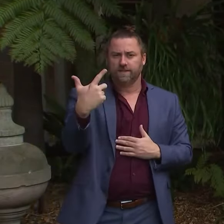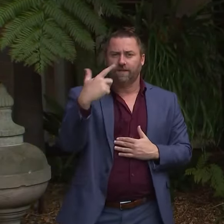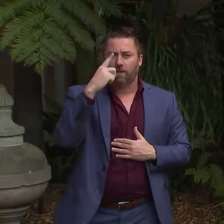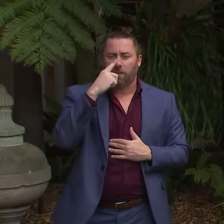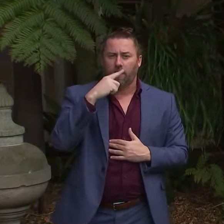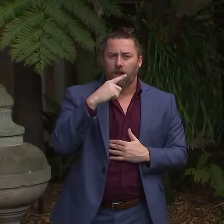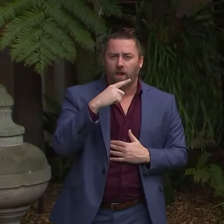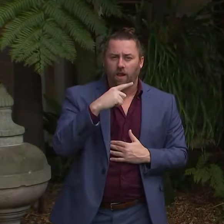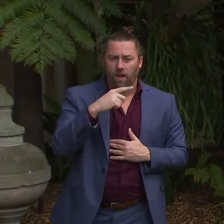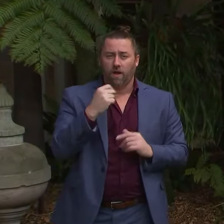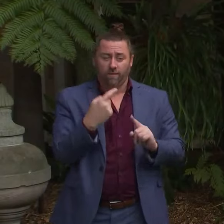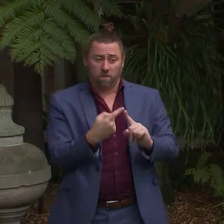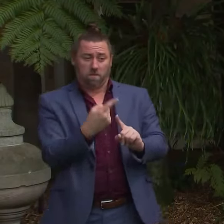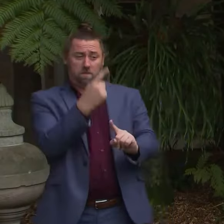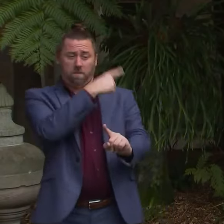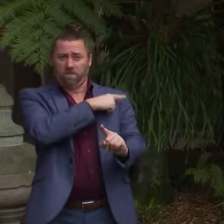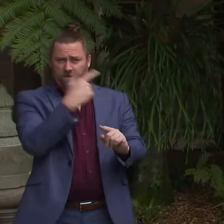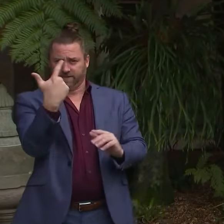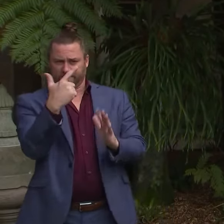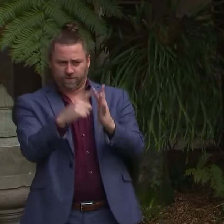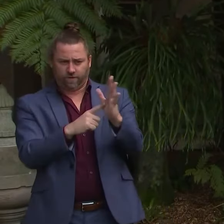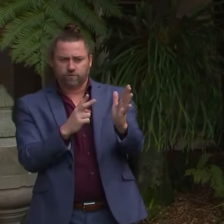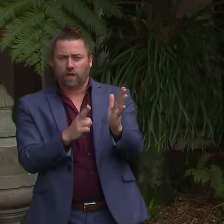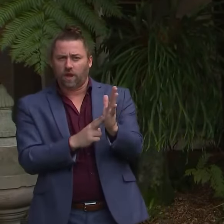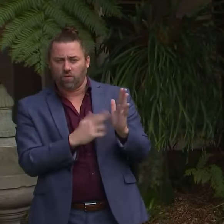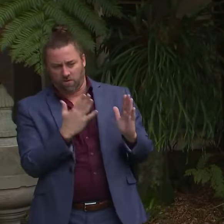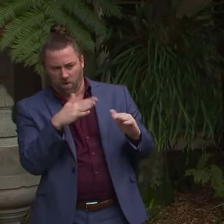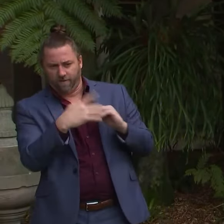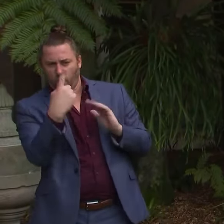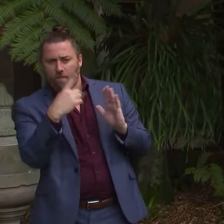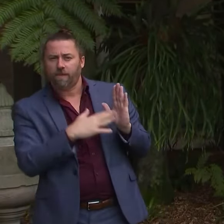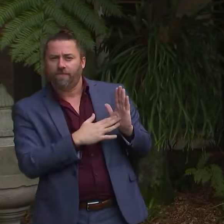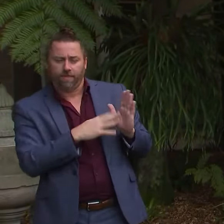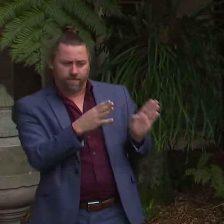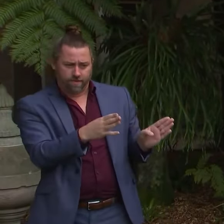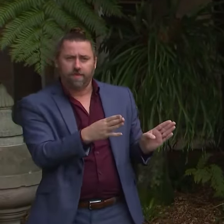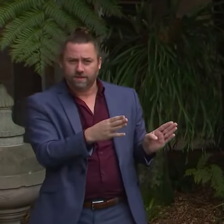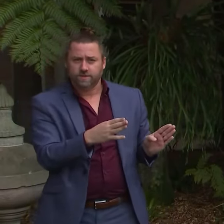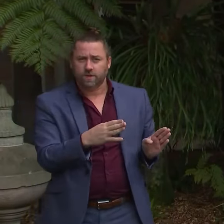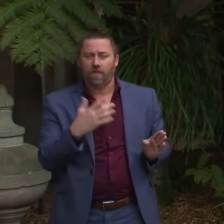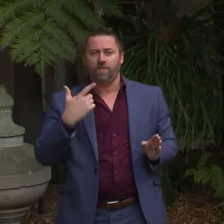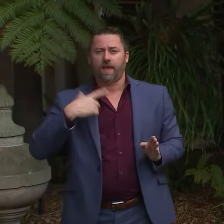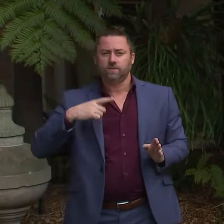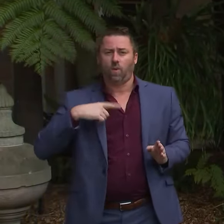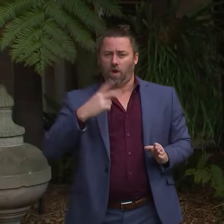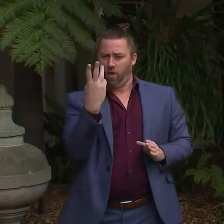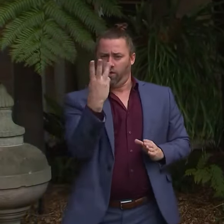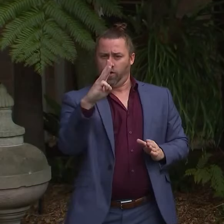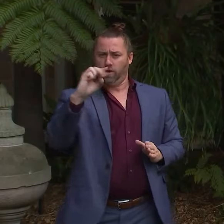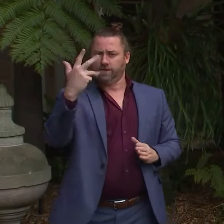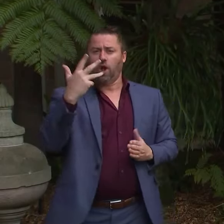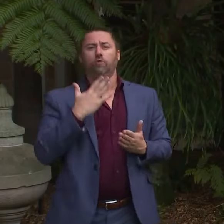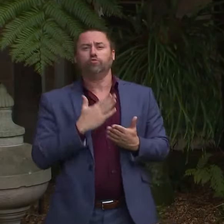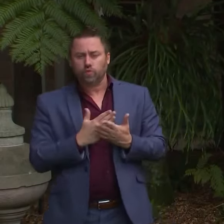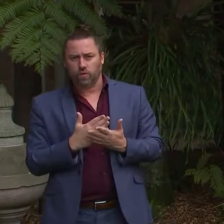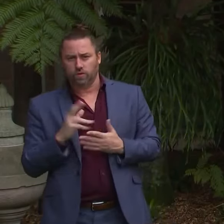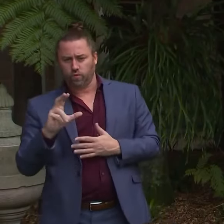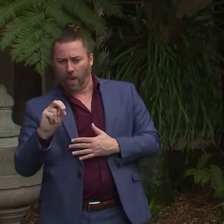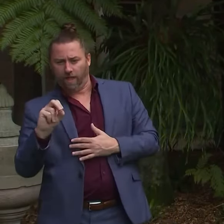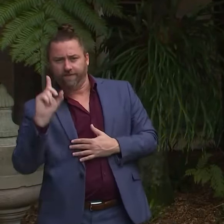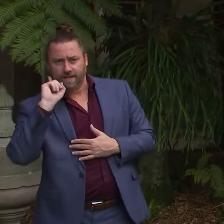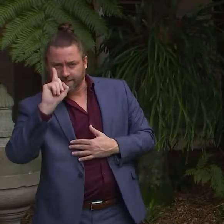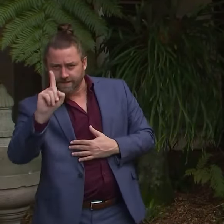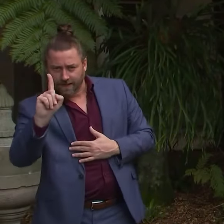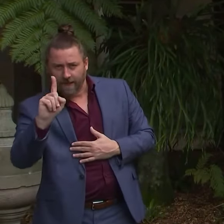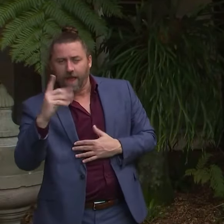back to mid-January. So that's a total of 39 deaths that we're reporting today. But I really